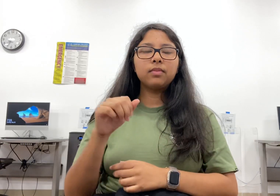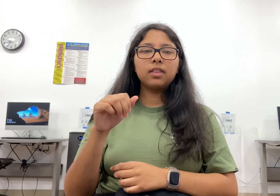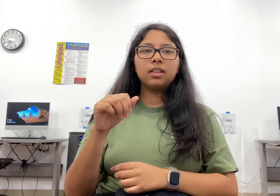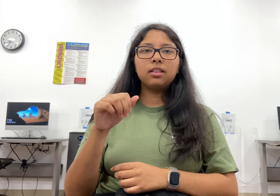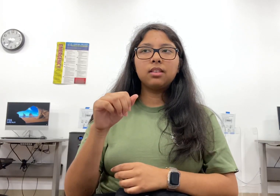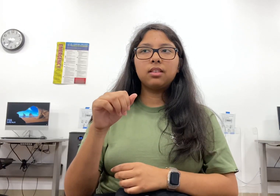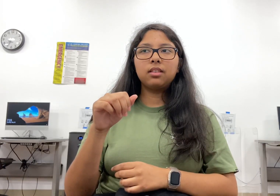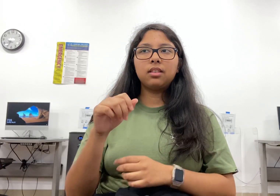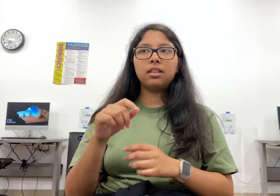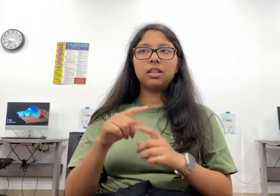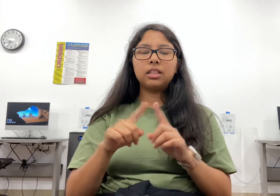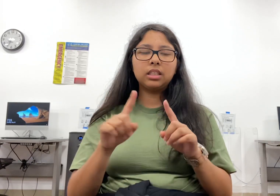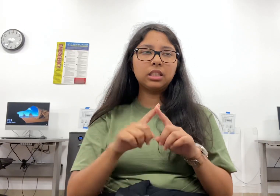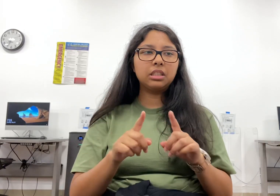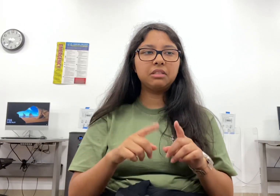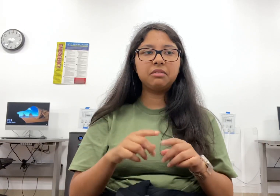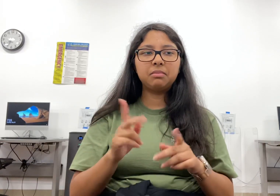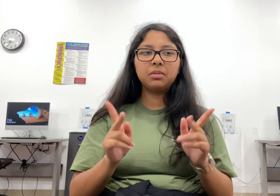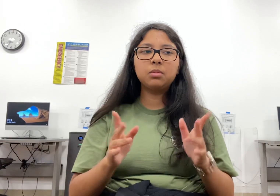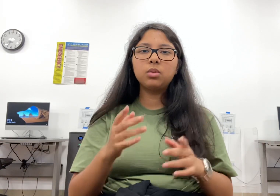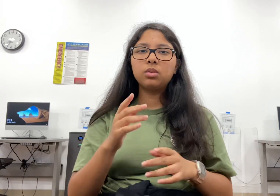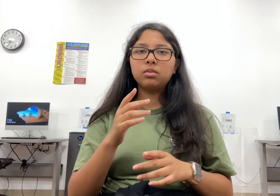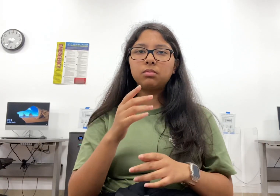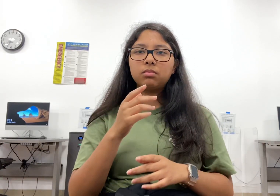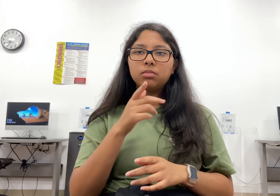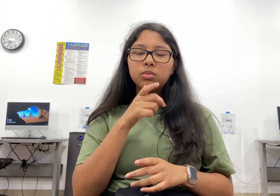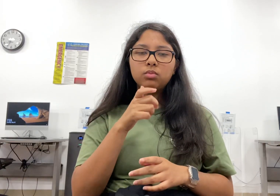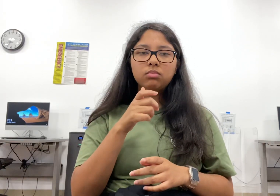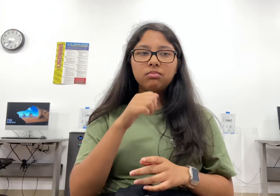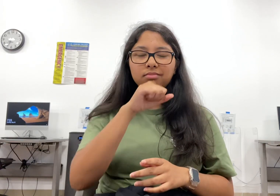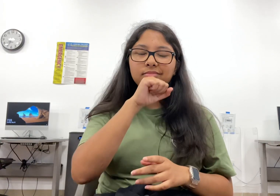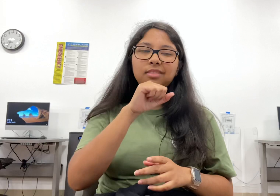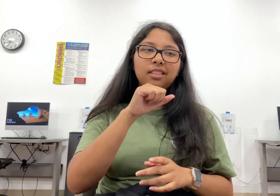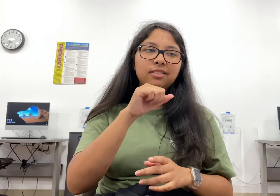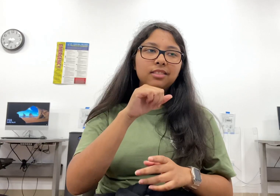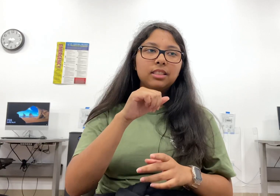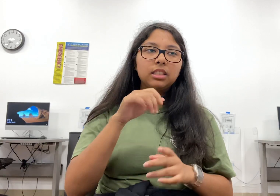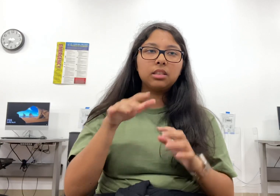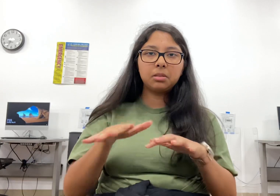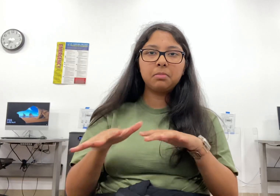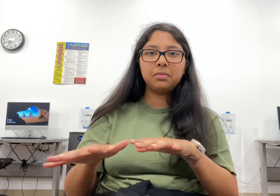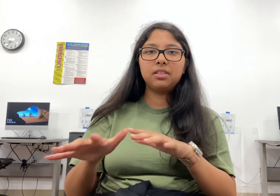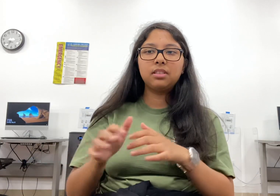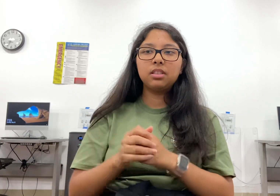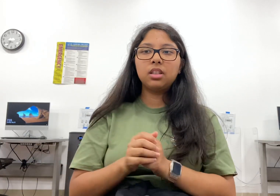visitors each summer. It is almost like a modern day